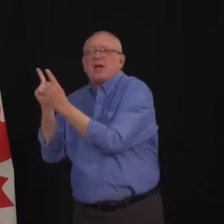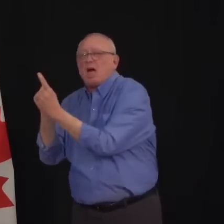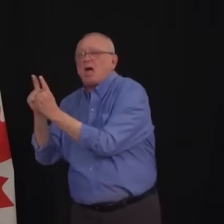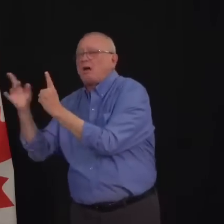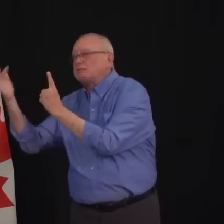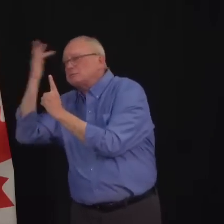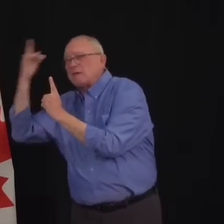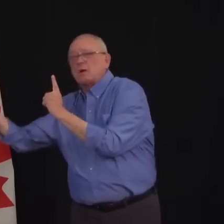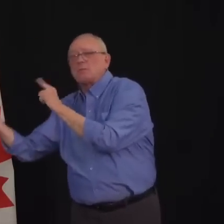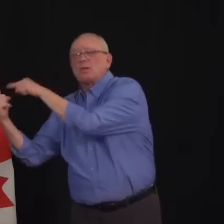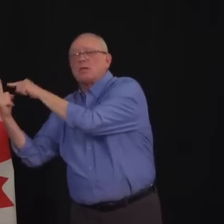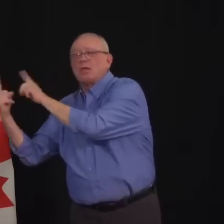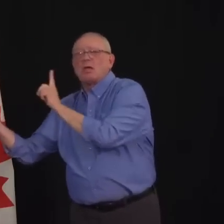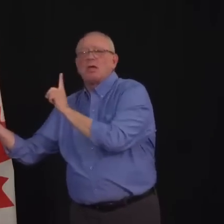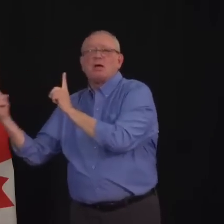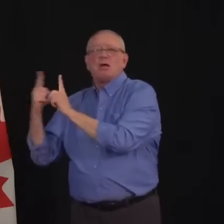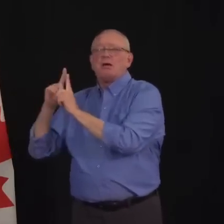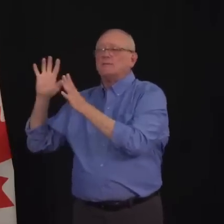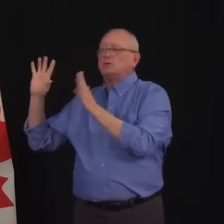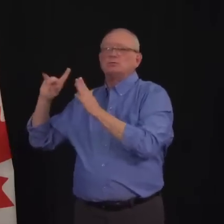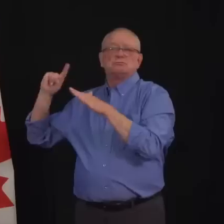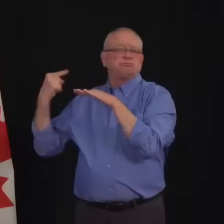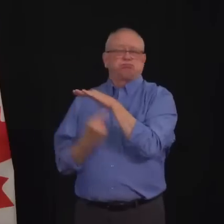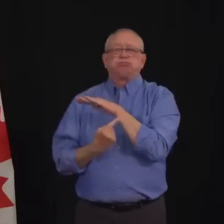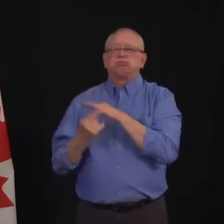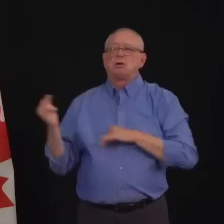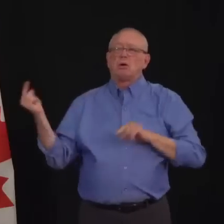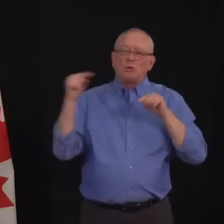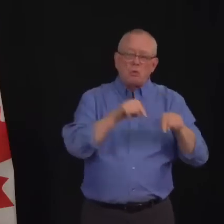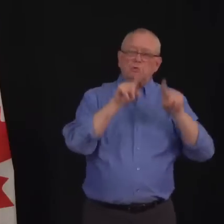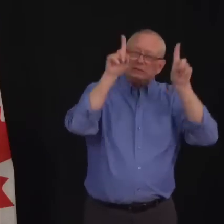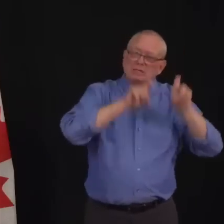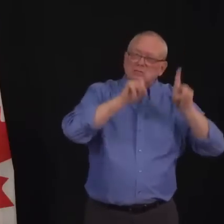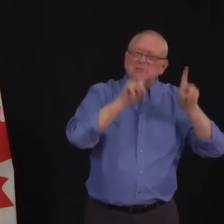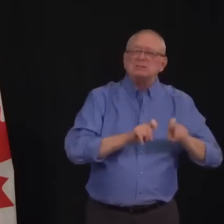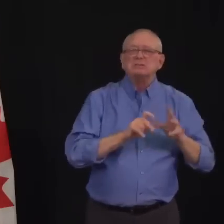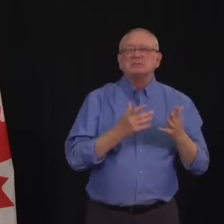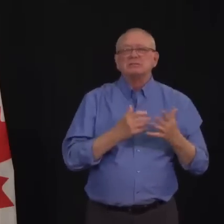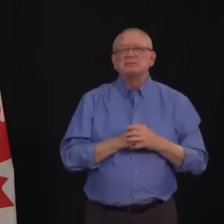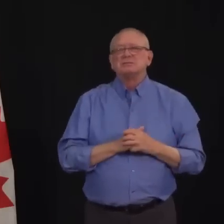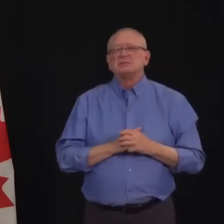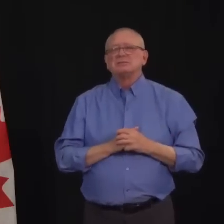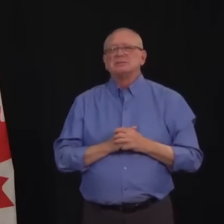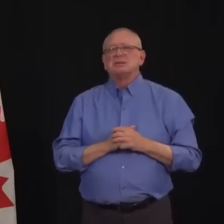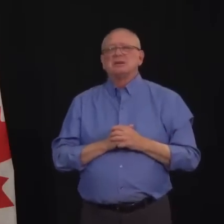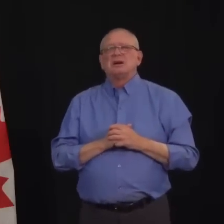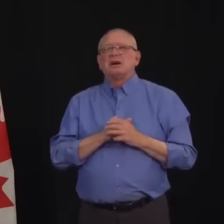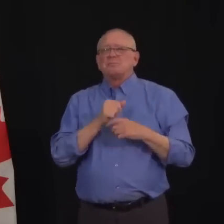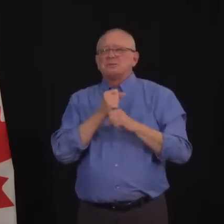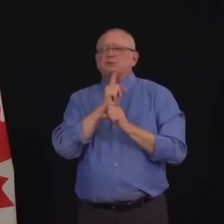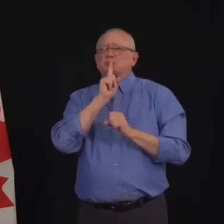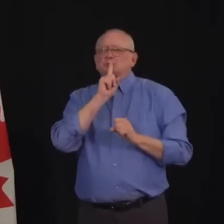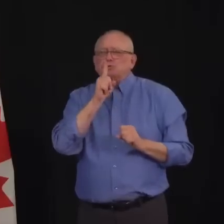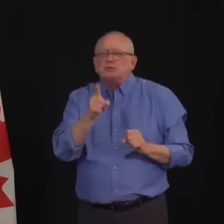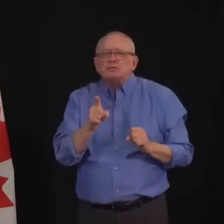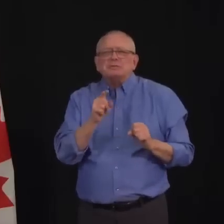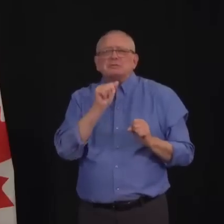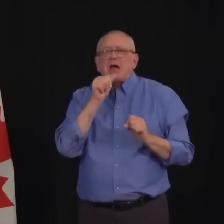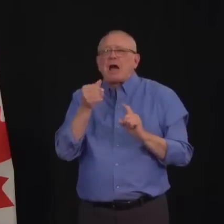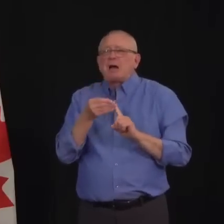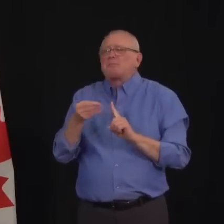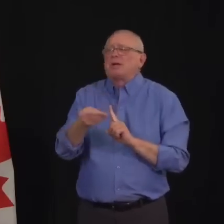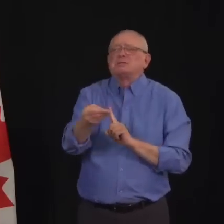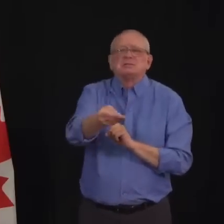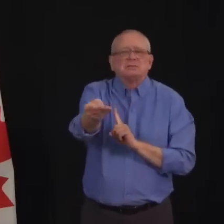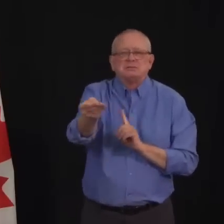country, get tested and make sure that they are not passing that on to other people. So again, while it is